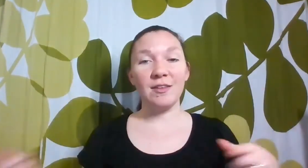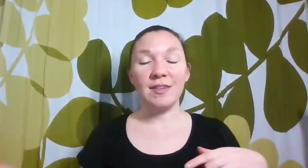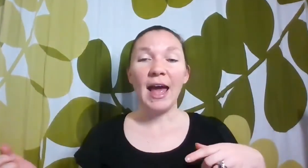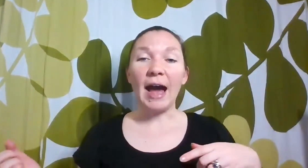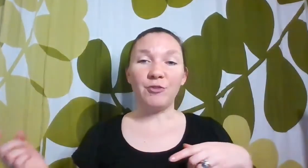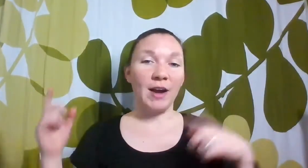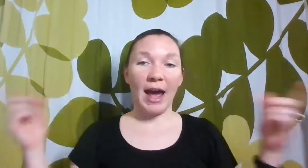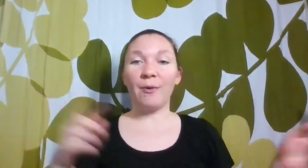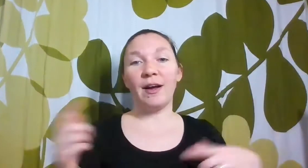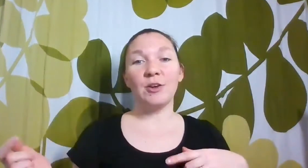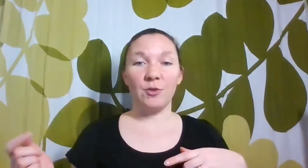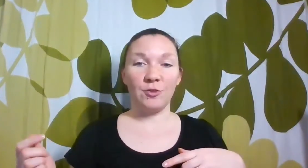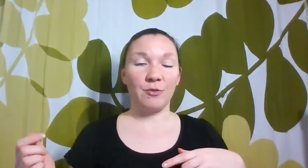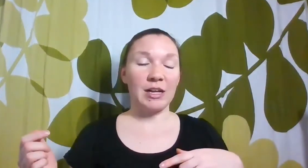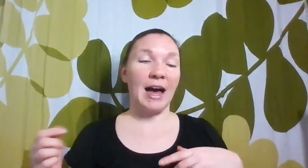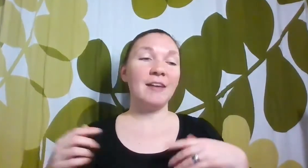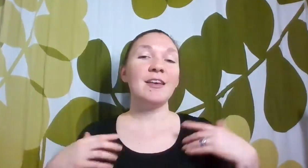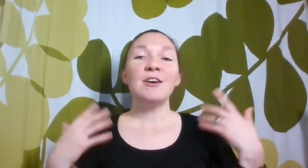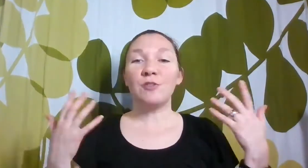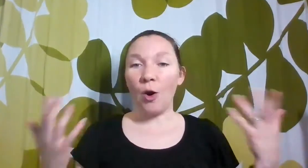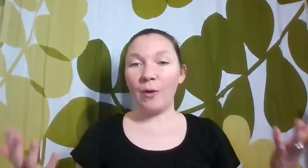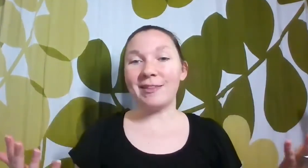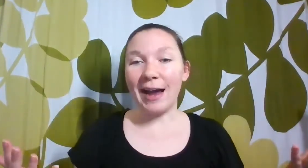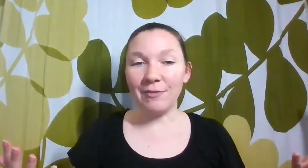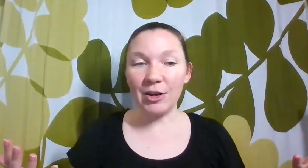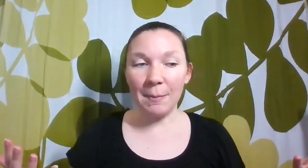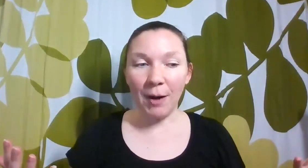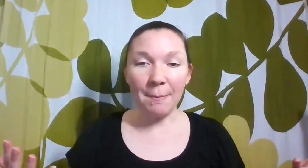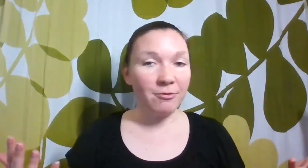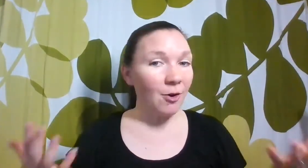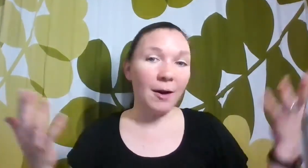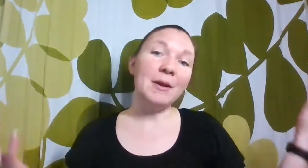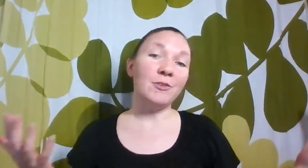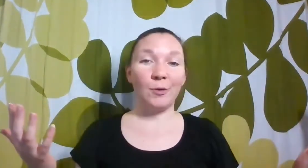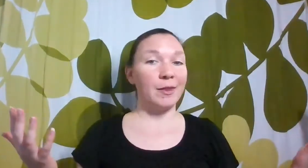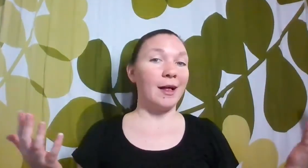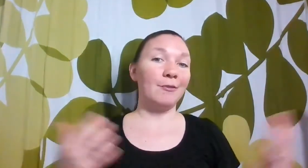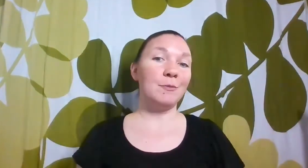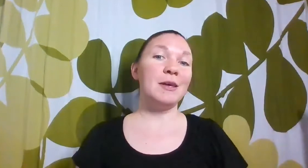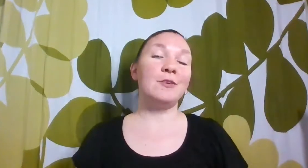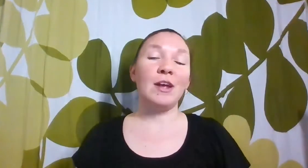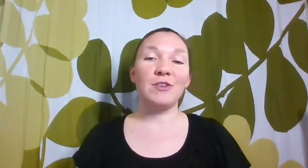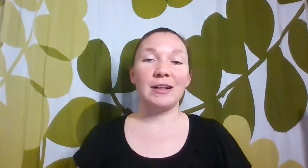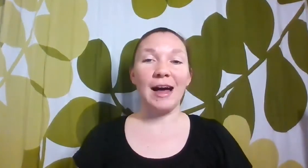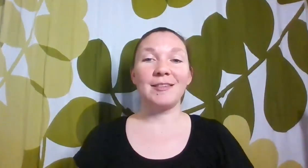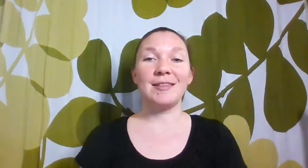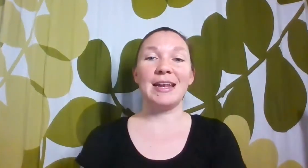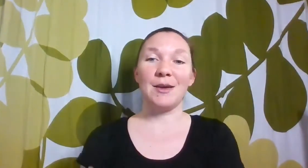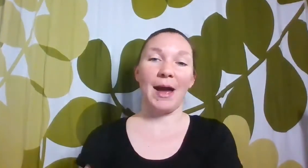after an hour and goes to a different class. So it's kind of a good prep for middle school when they'll have to be changing classes anyway.